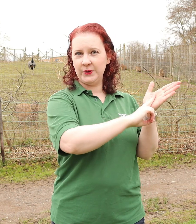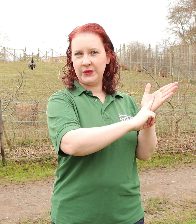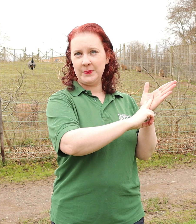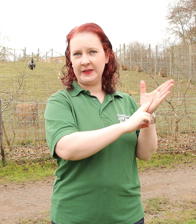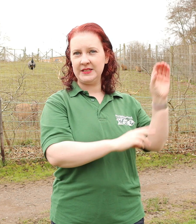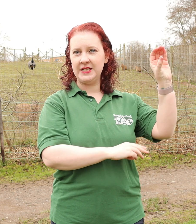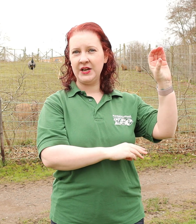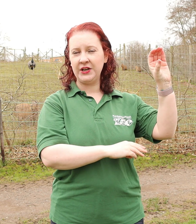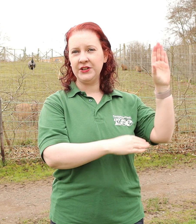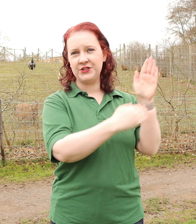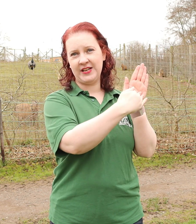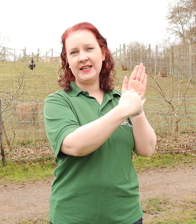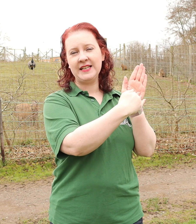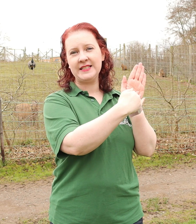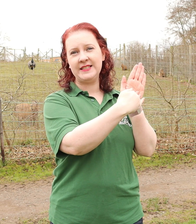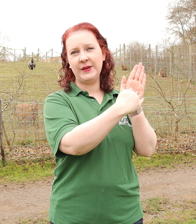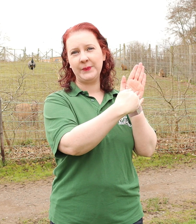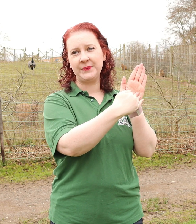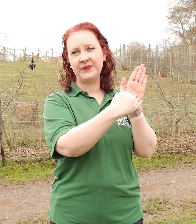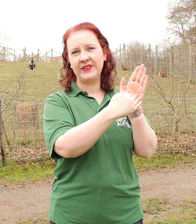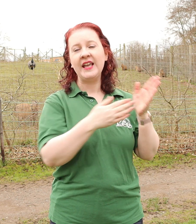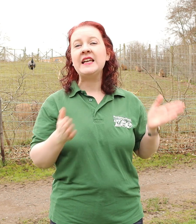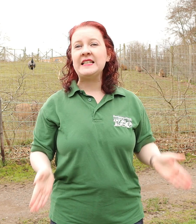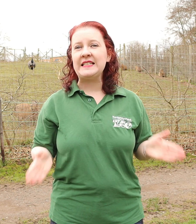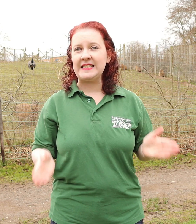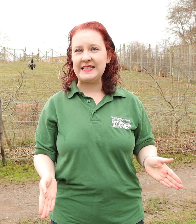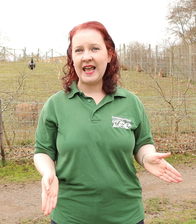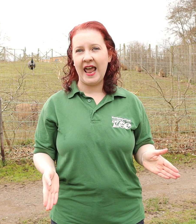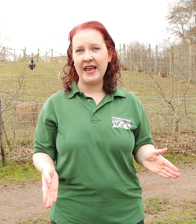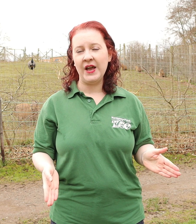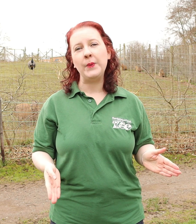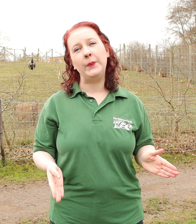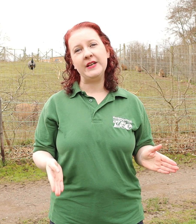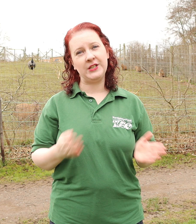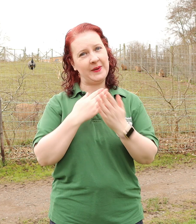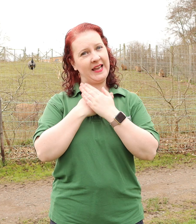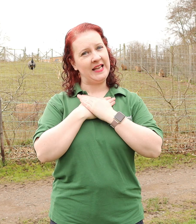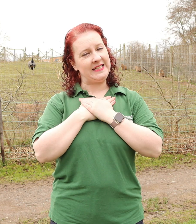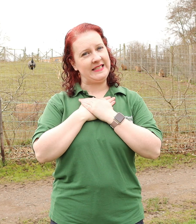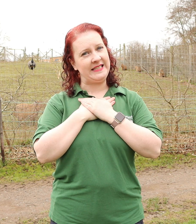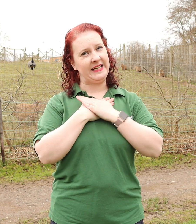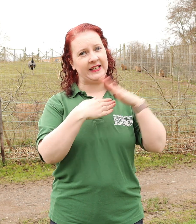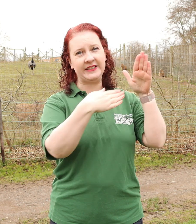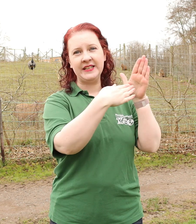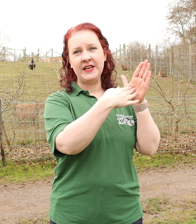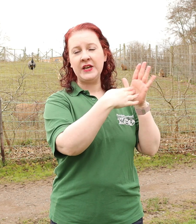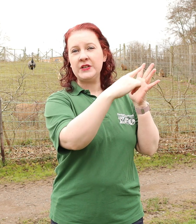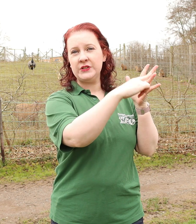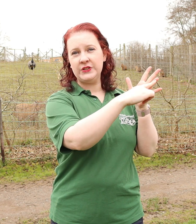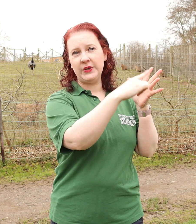Northumberland Country Zoo. Today we're doing Deer Zoo